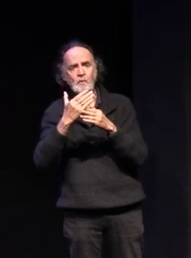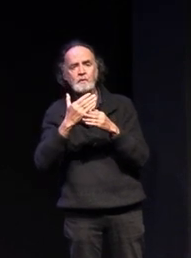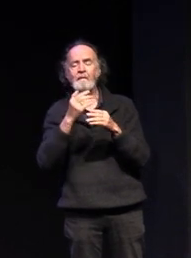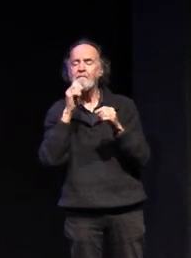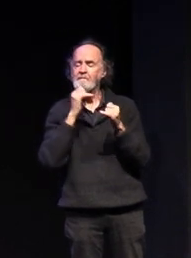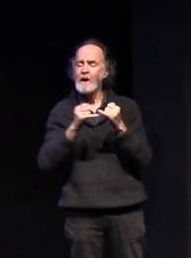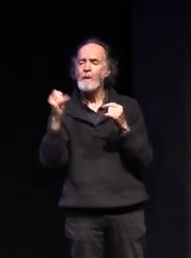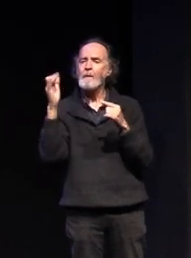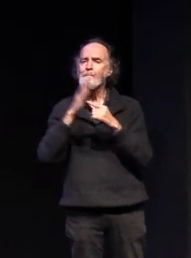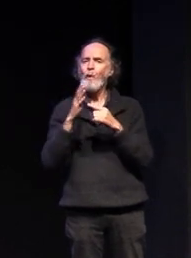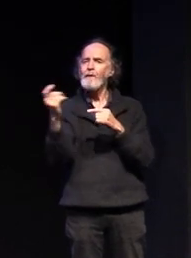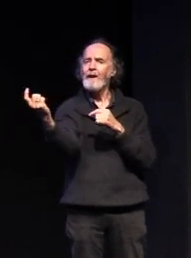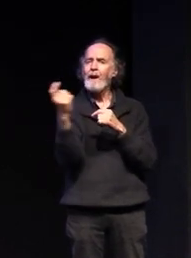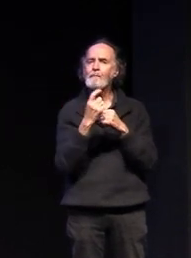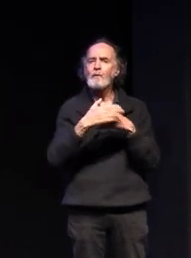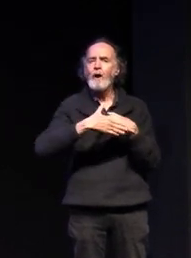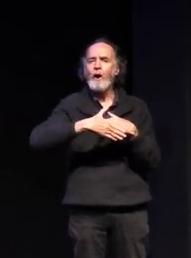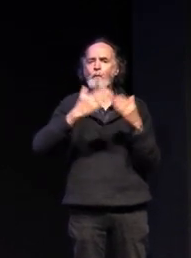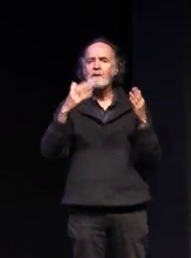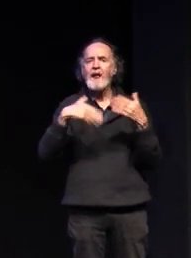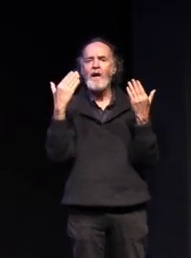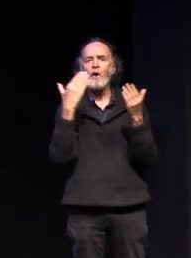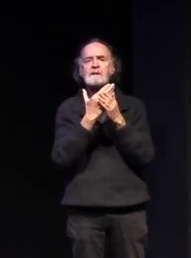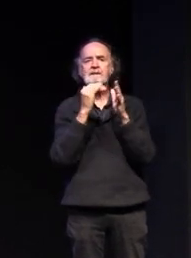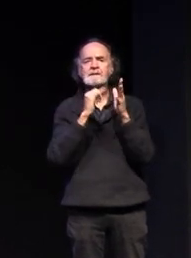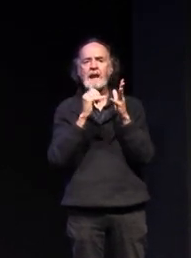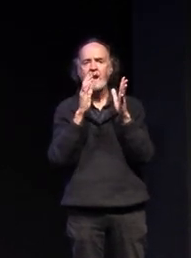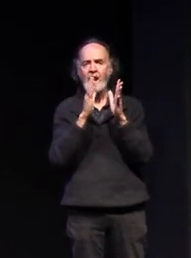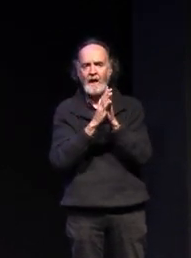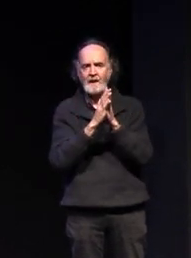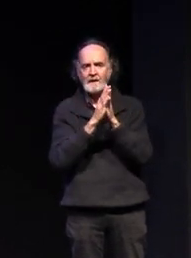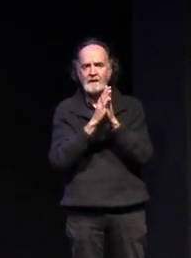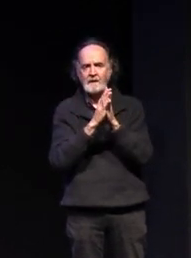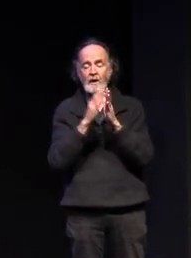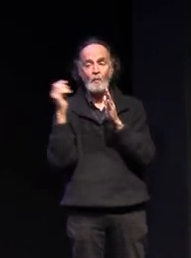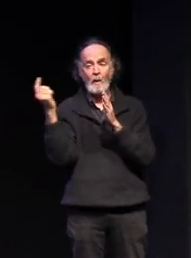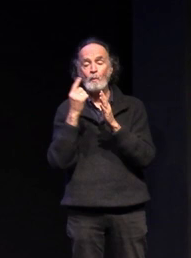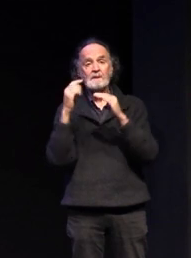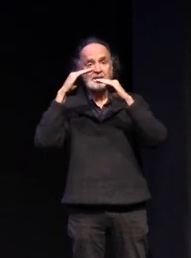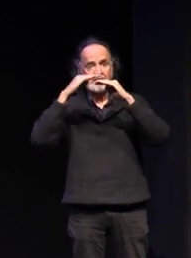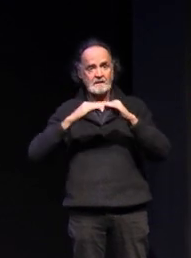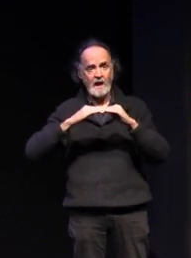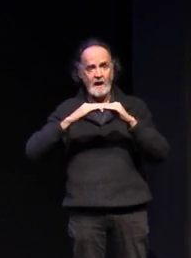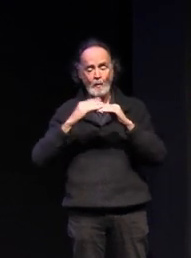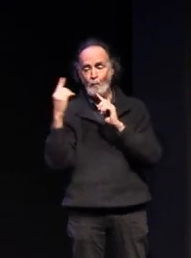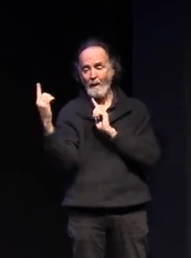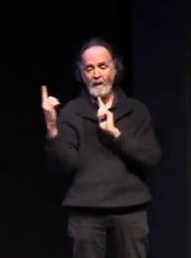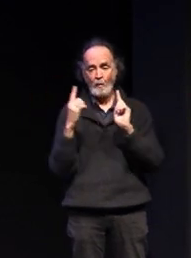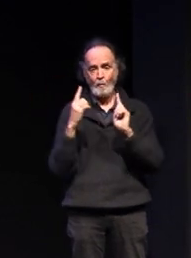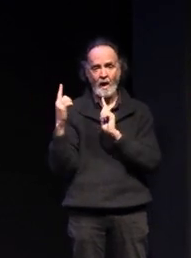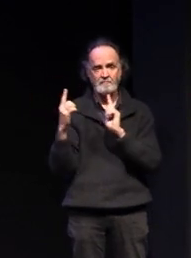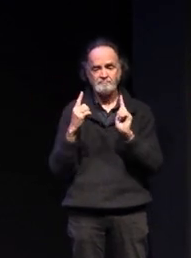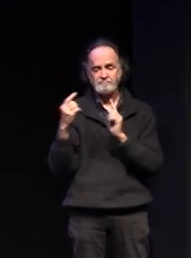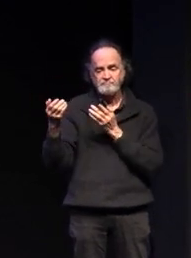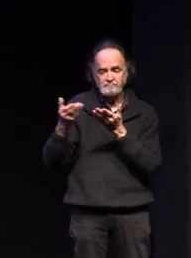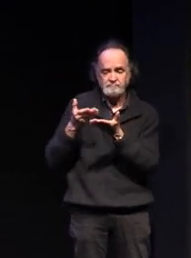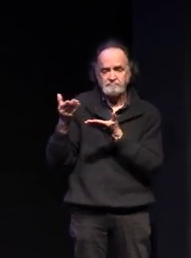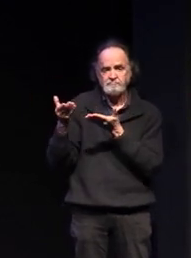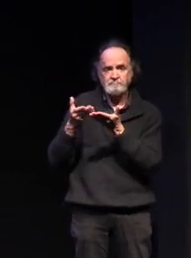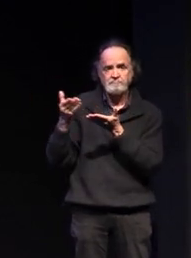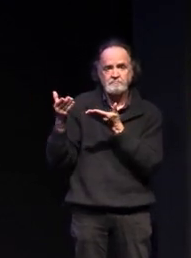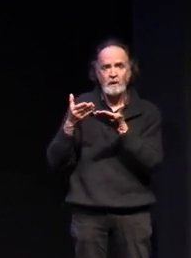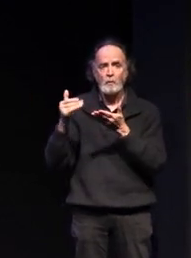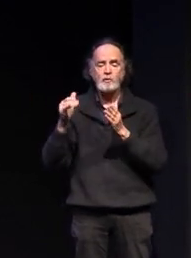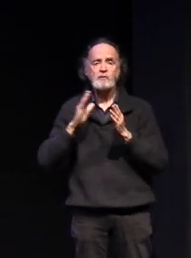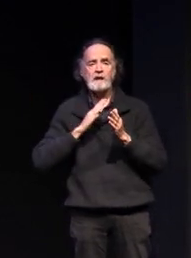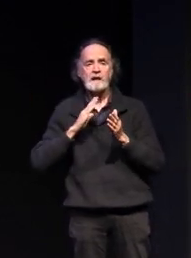really important and it's also really important to understand that we're very happy to sit down with you one-on-one one-on-one and discuss what your needs